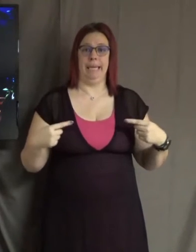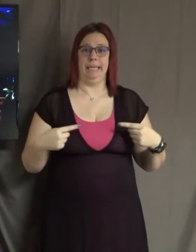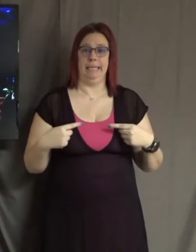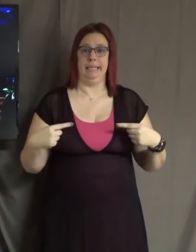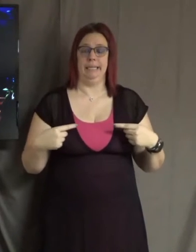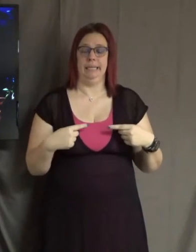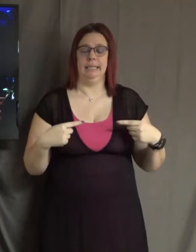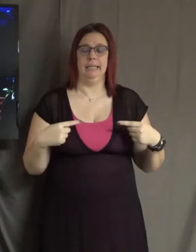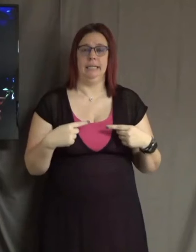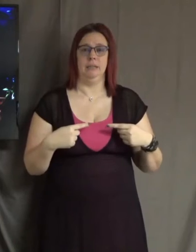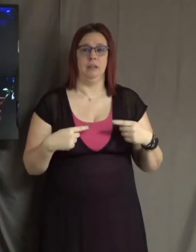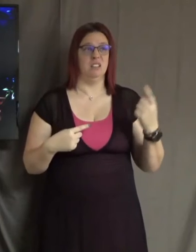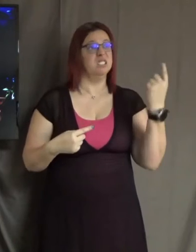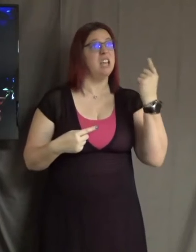we might treat them a certain way.